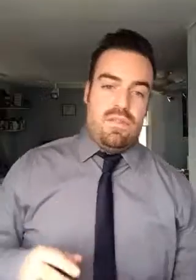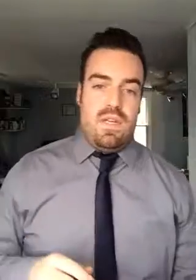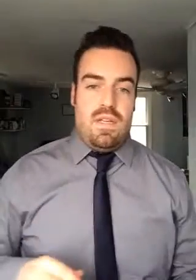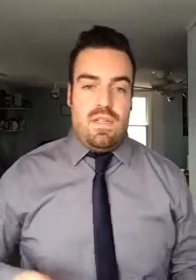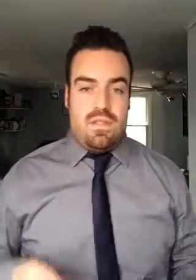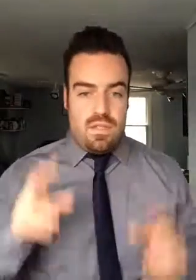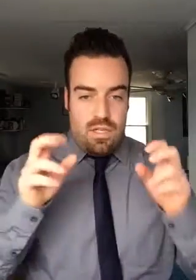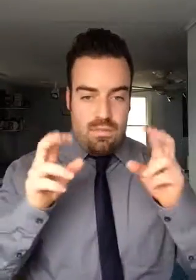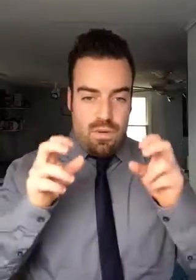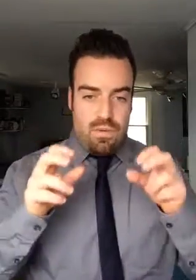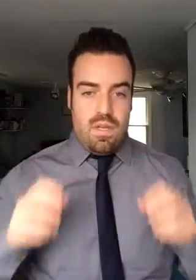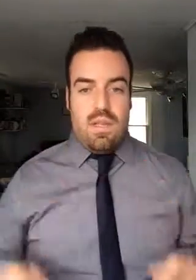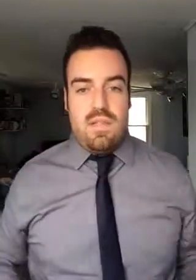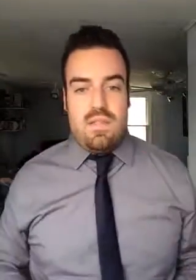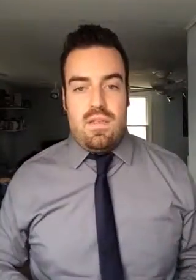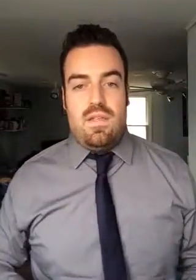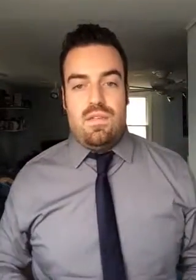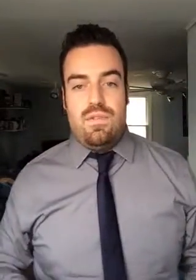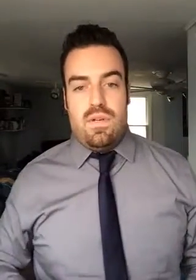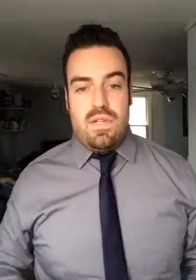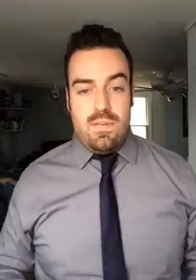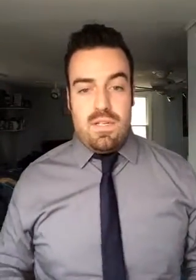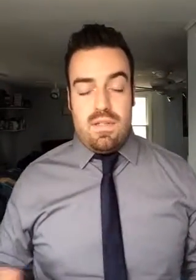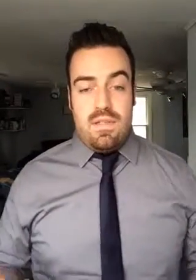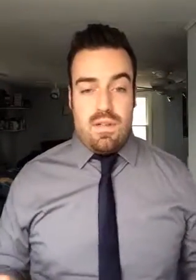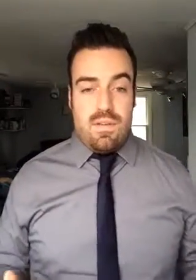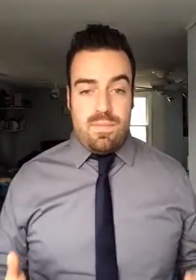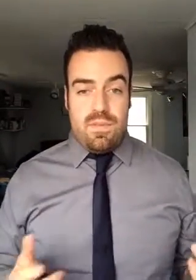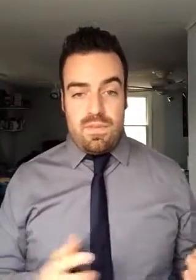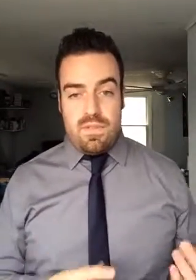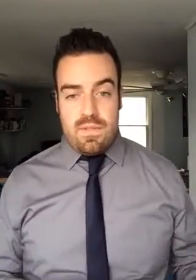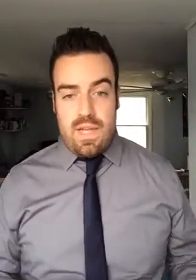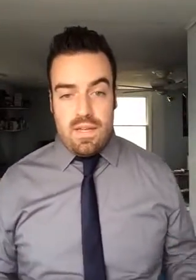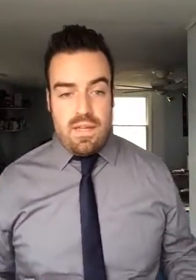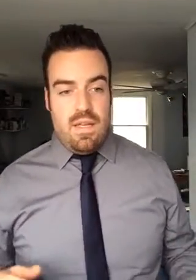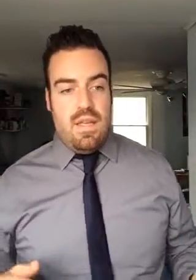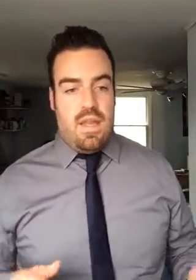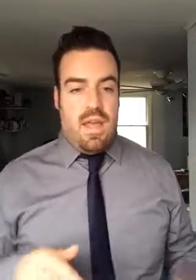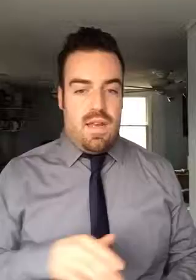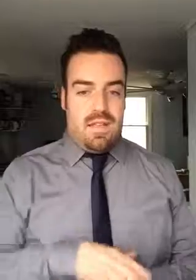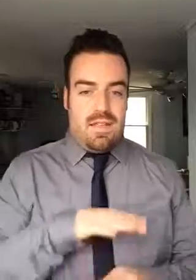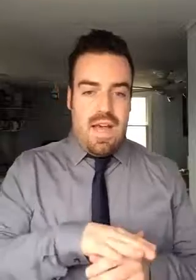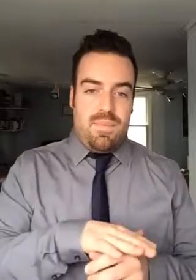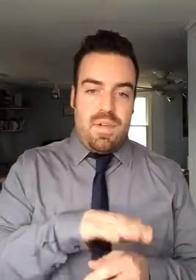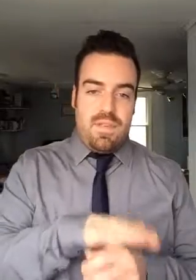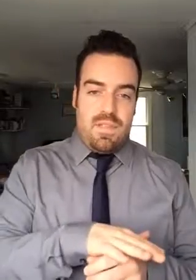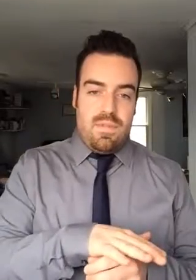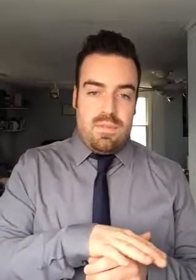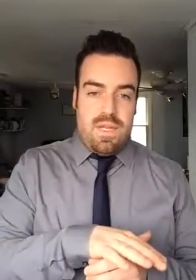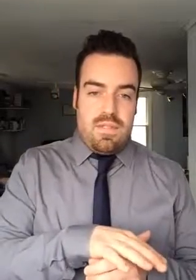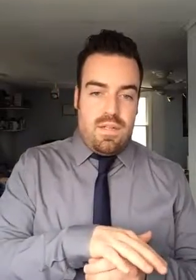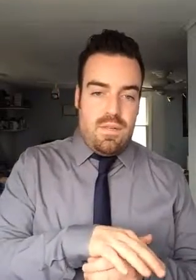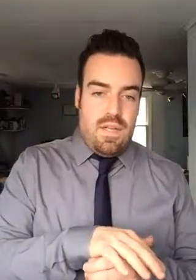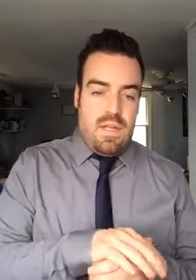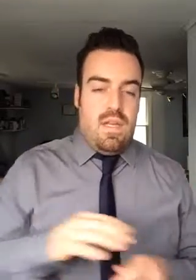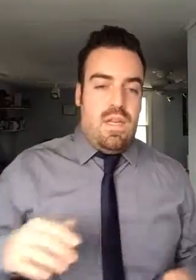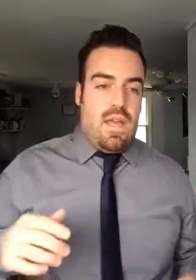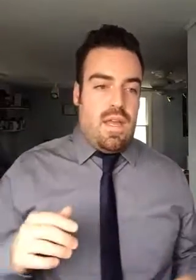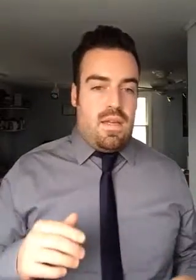joint is the shin bone. And this is your tibia. It's the larger bone of the lower leg. And at the top you have the tibial plateau. And